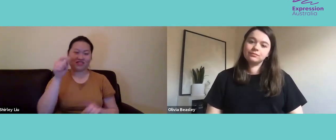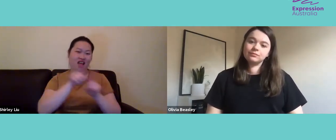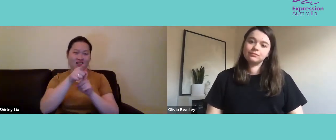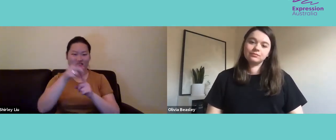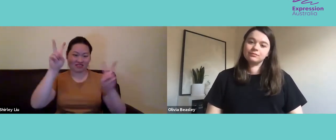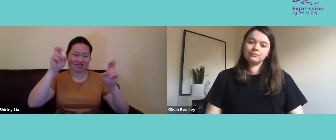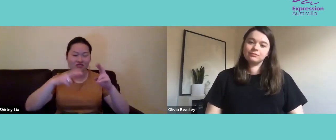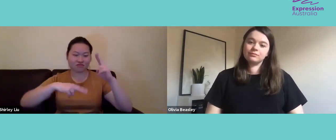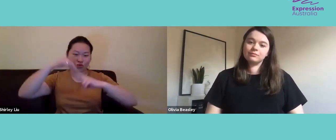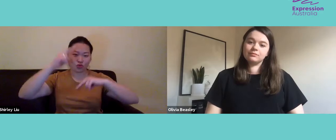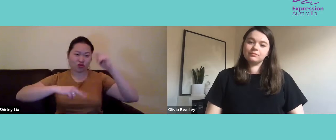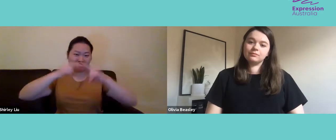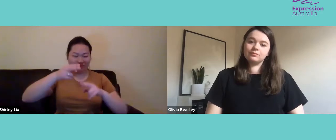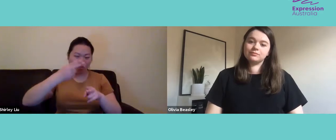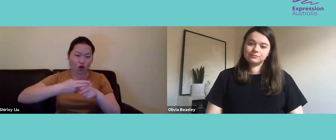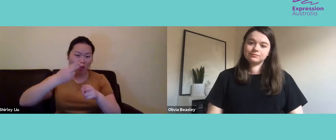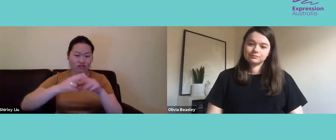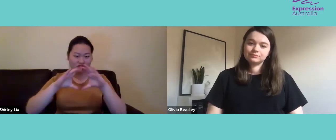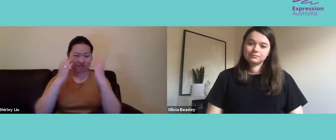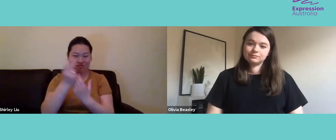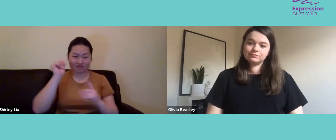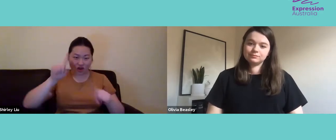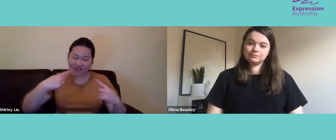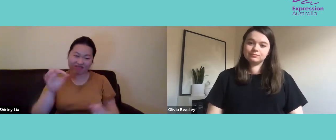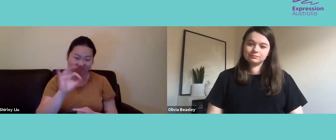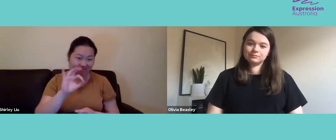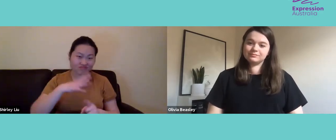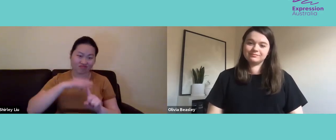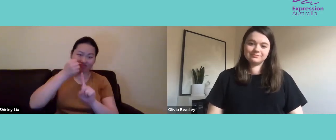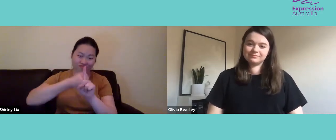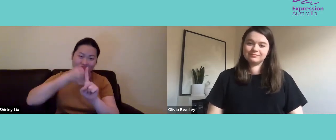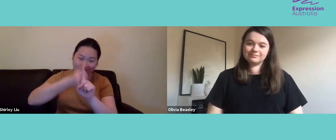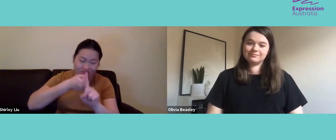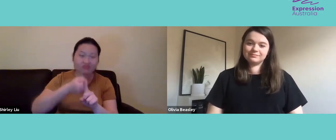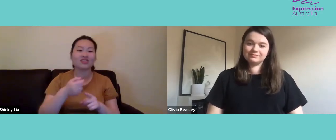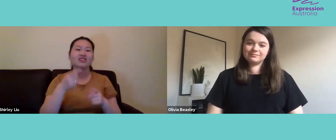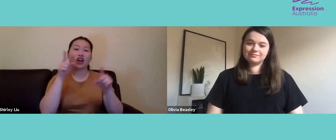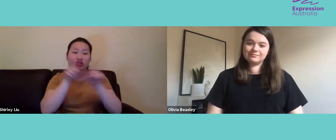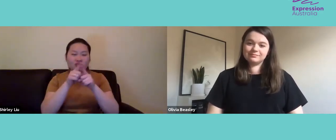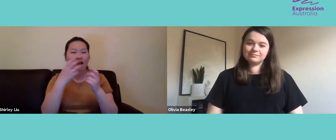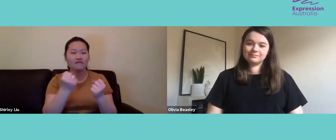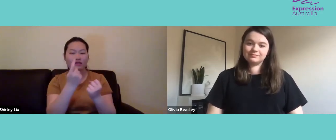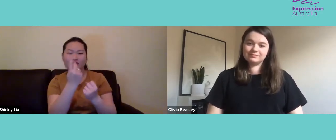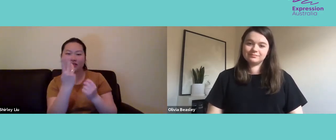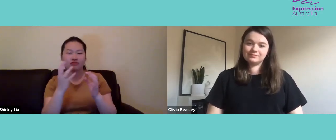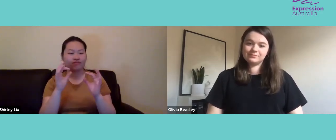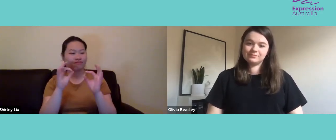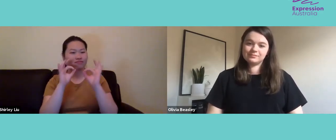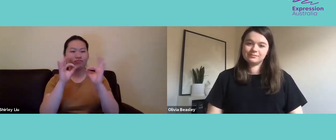Advocacy is about building a society. It doesn't just have a start point and an end point. There are